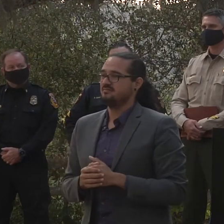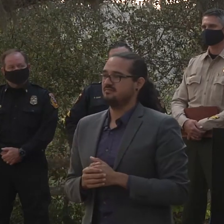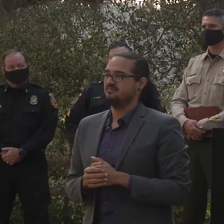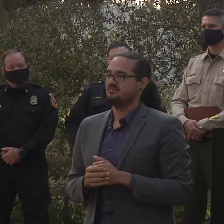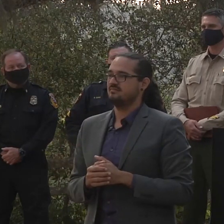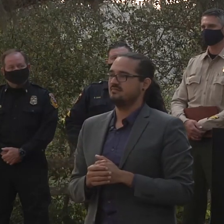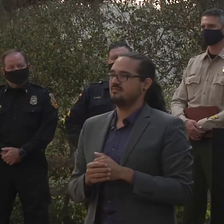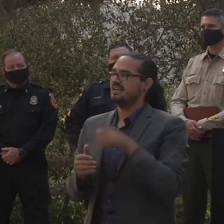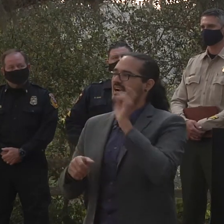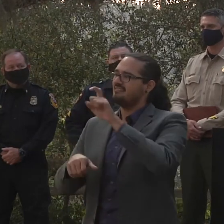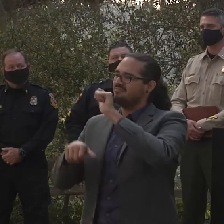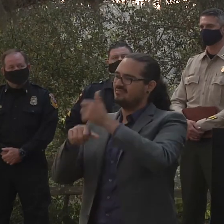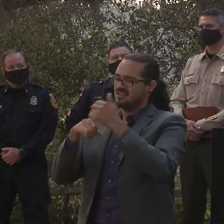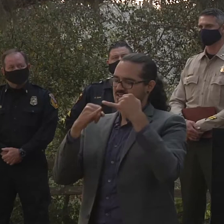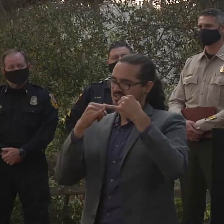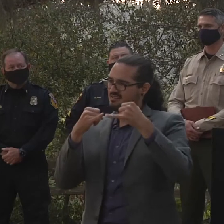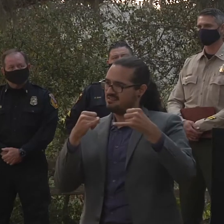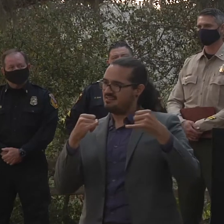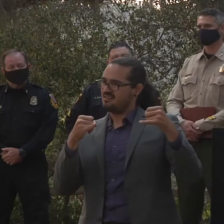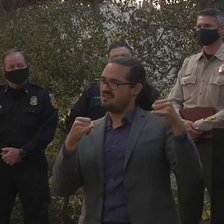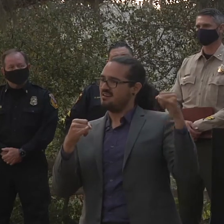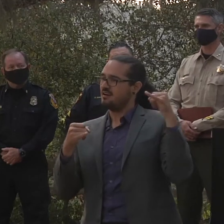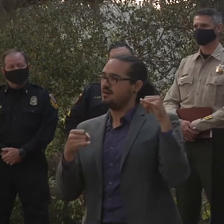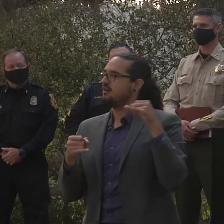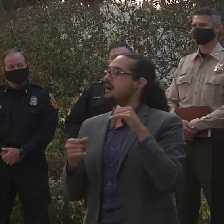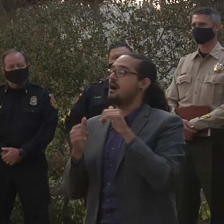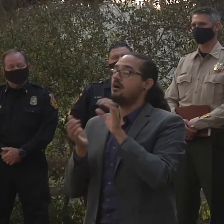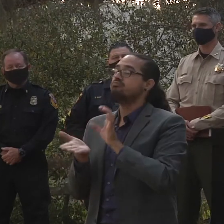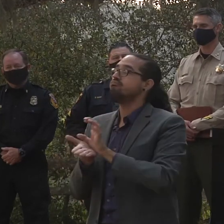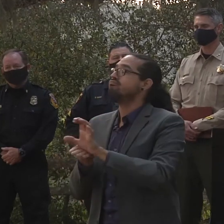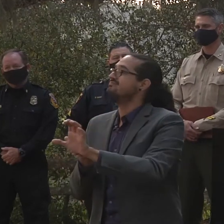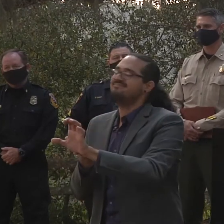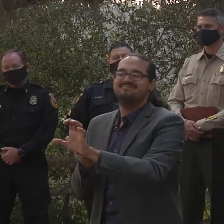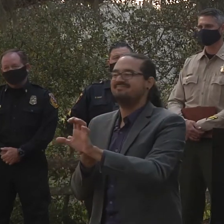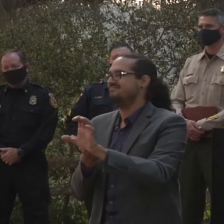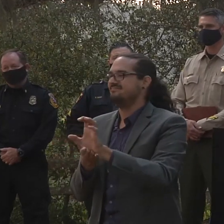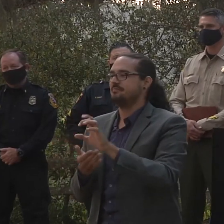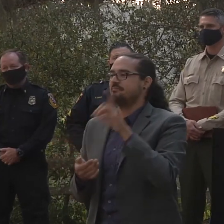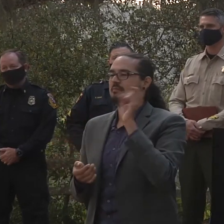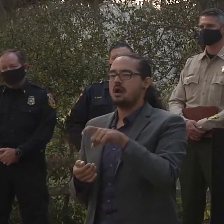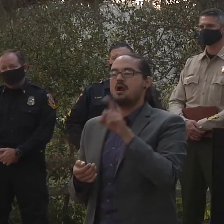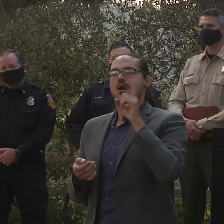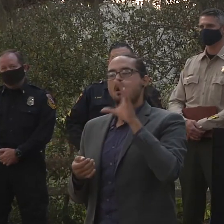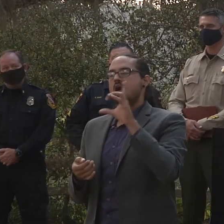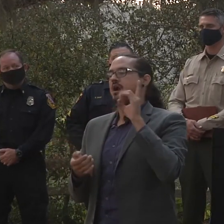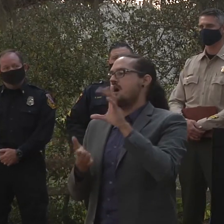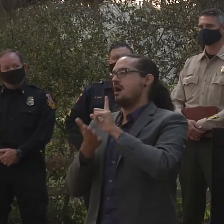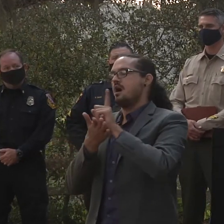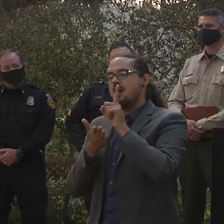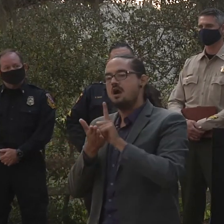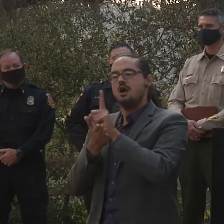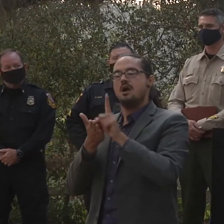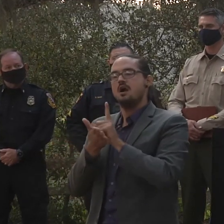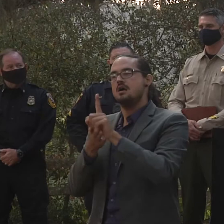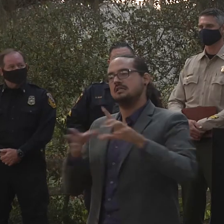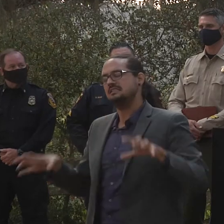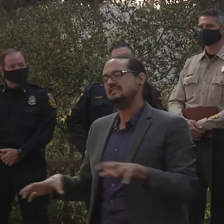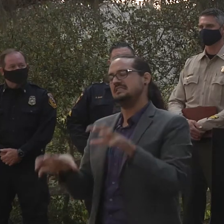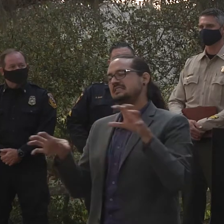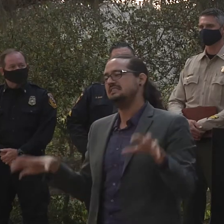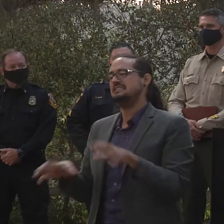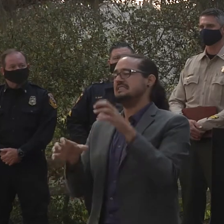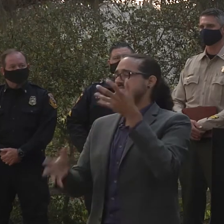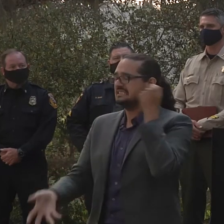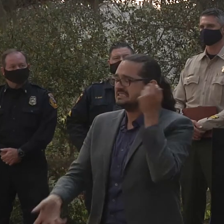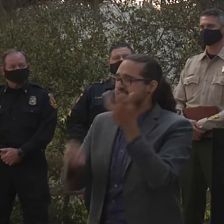hundreds and hundreds of hours of work for those firefighters on the ground. So you know I I think we want to get people back in as